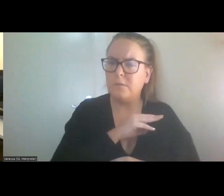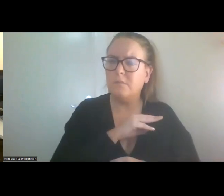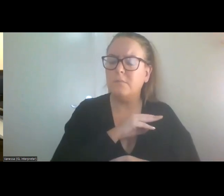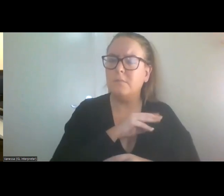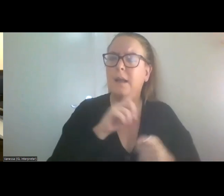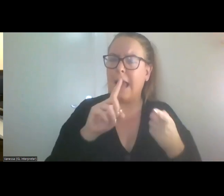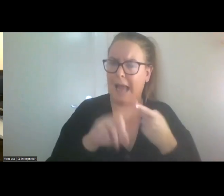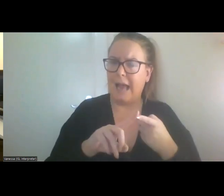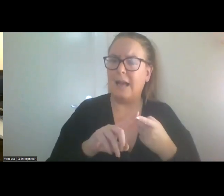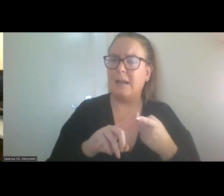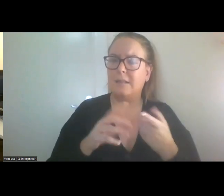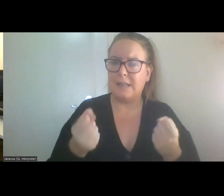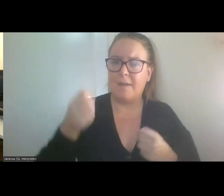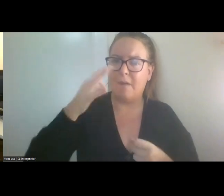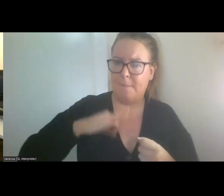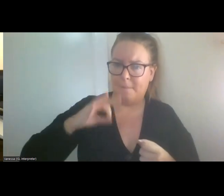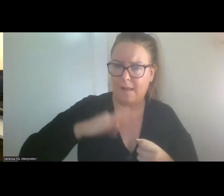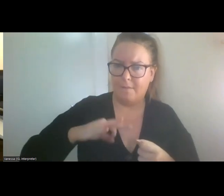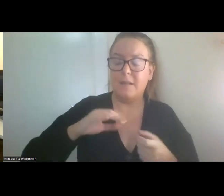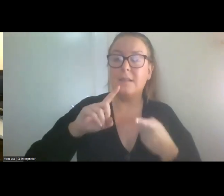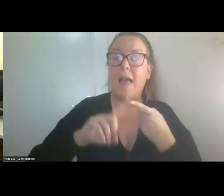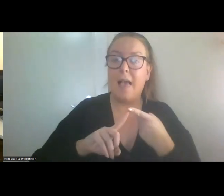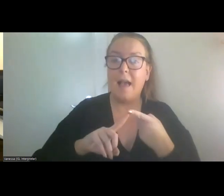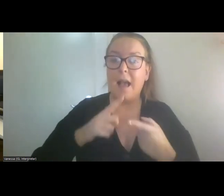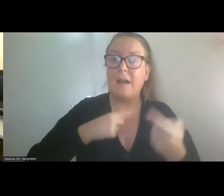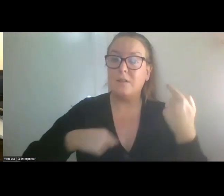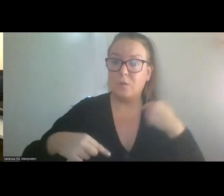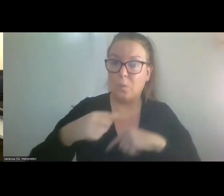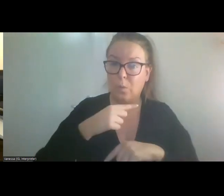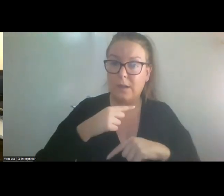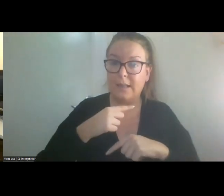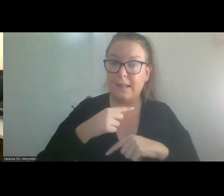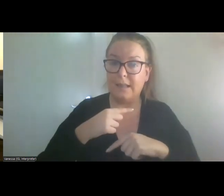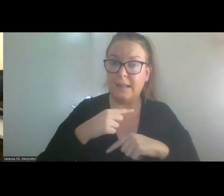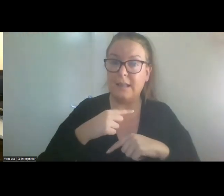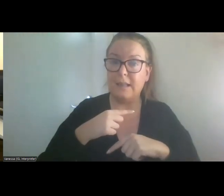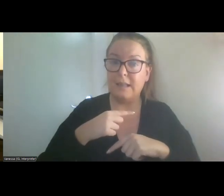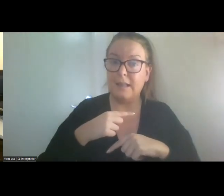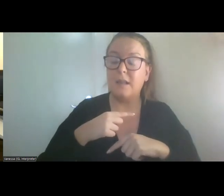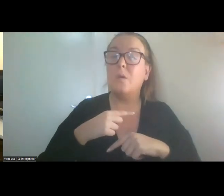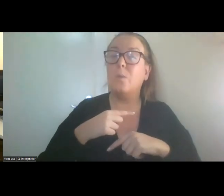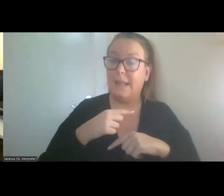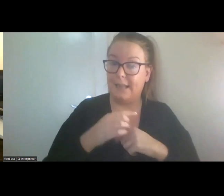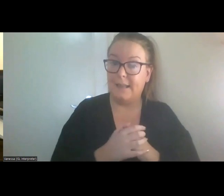requires more